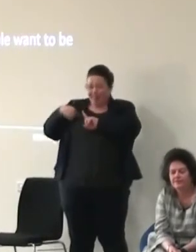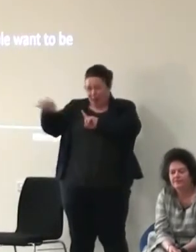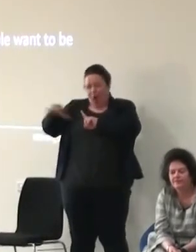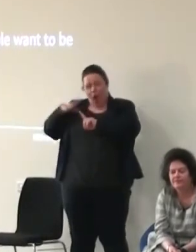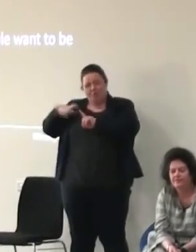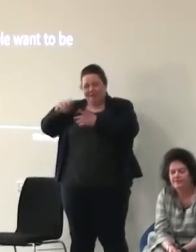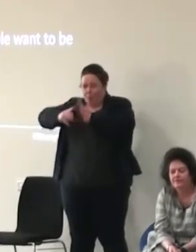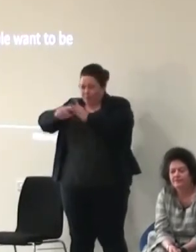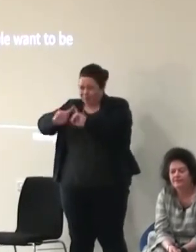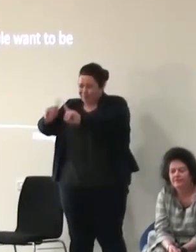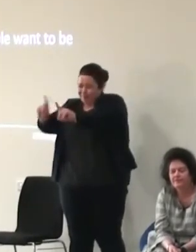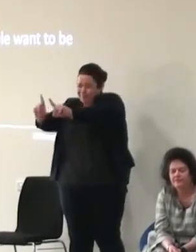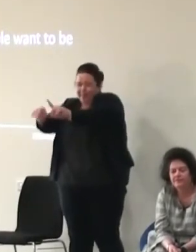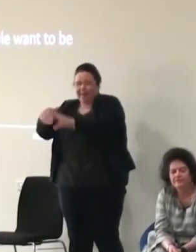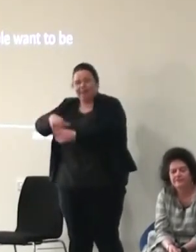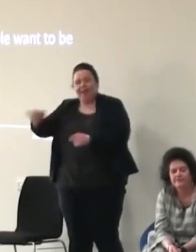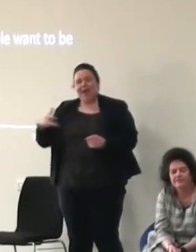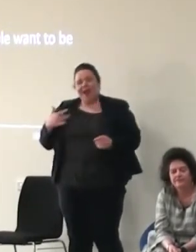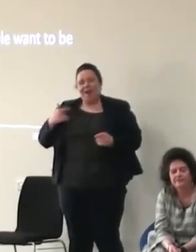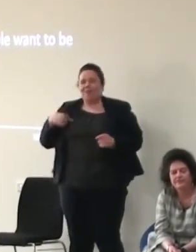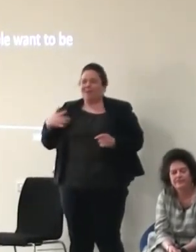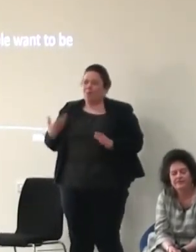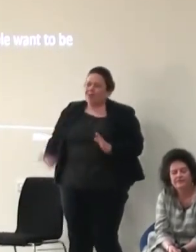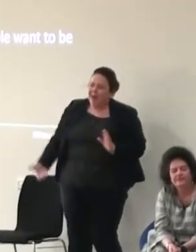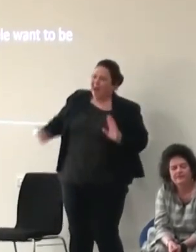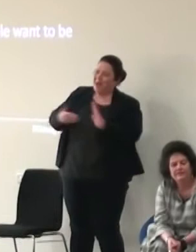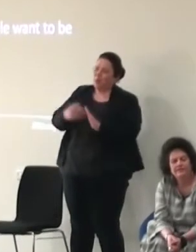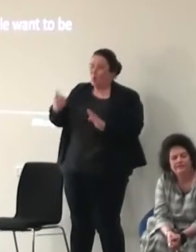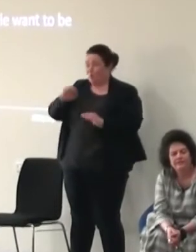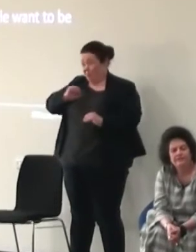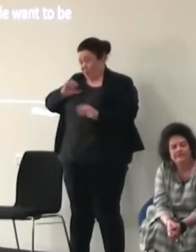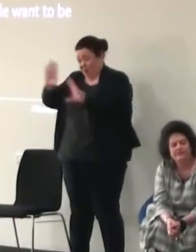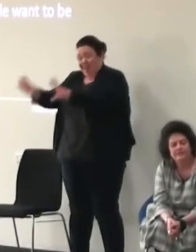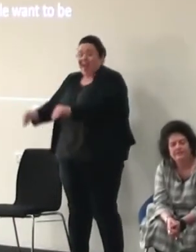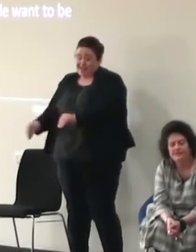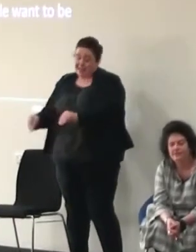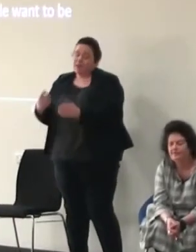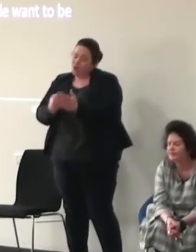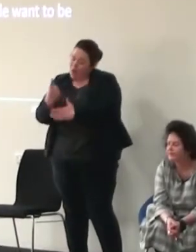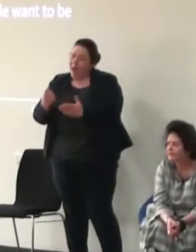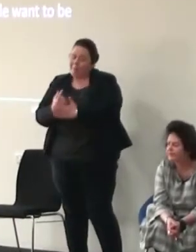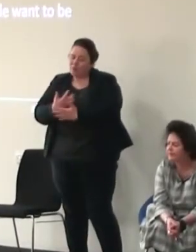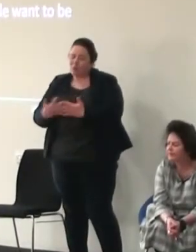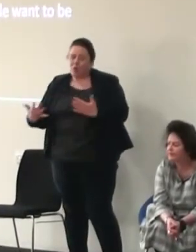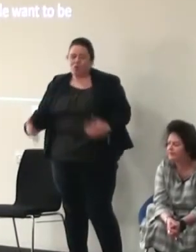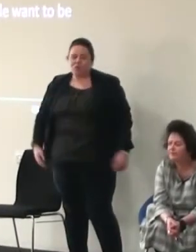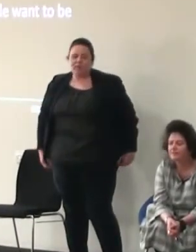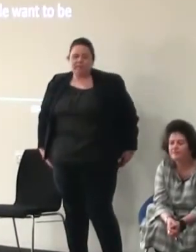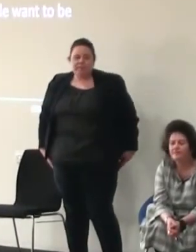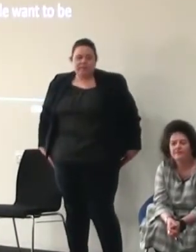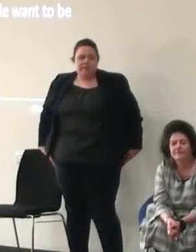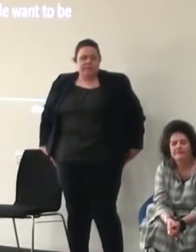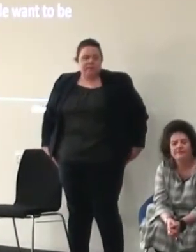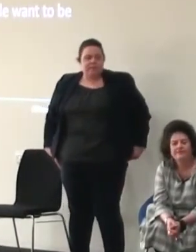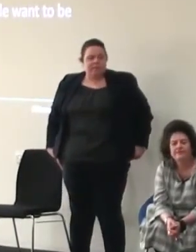already in their lives and we didn't want to just be another one that would come to an end because I think that happens too too often good